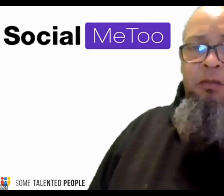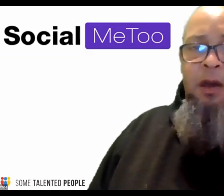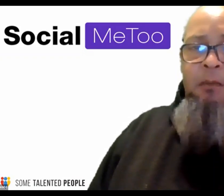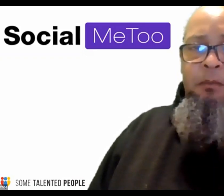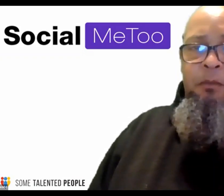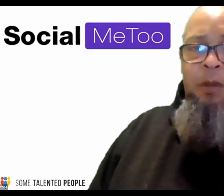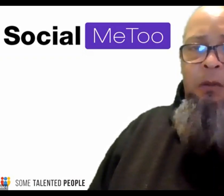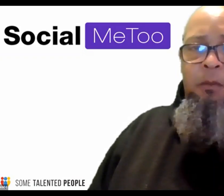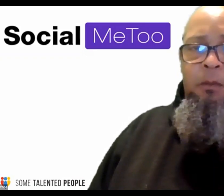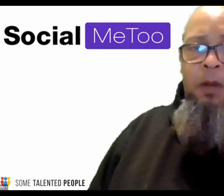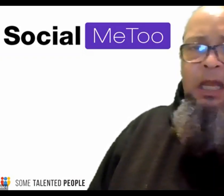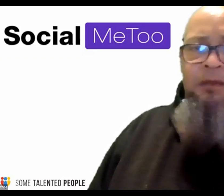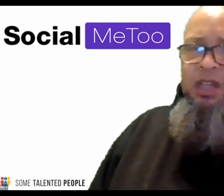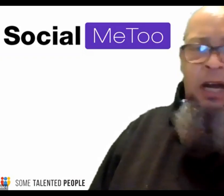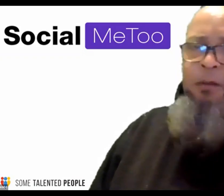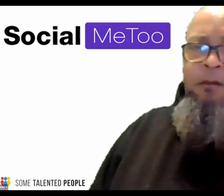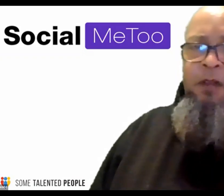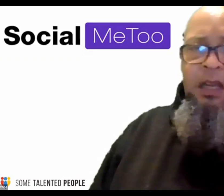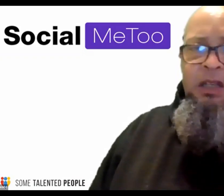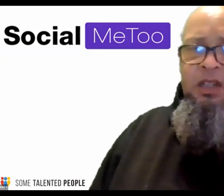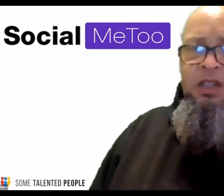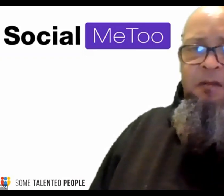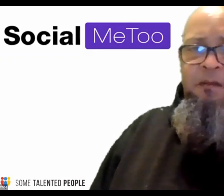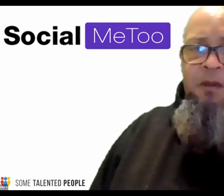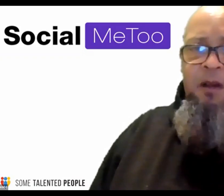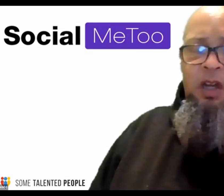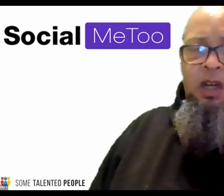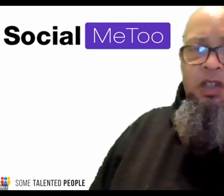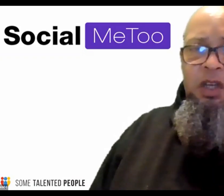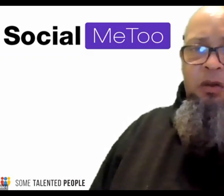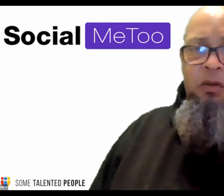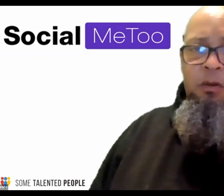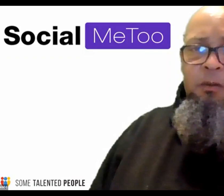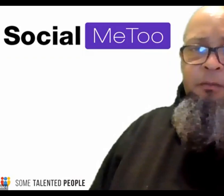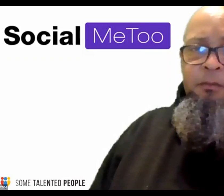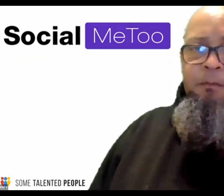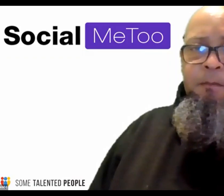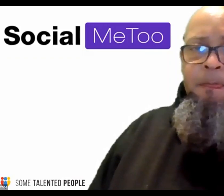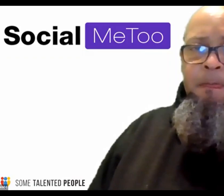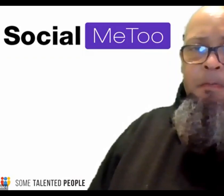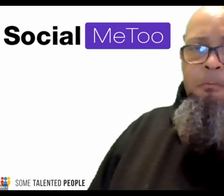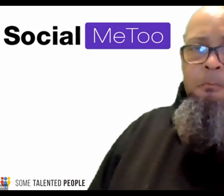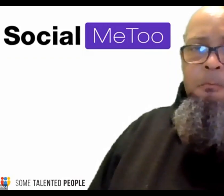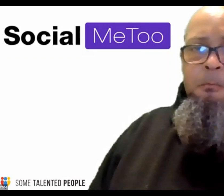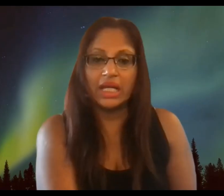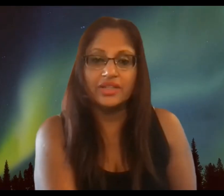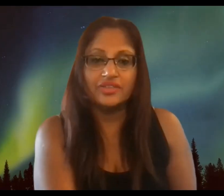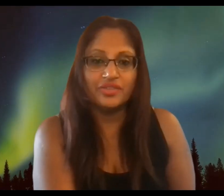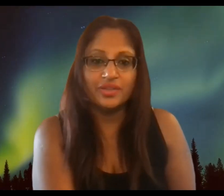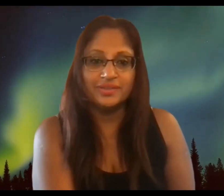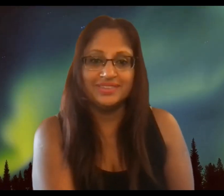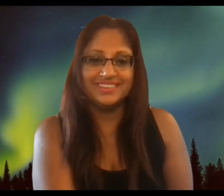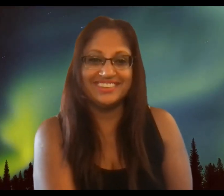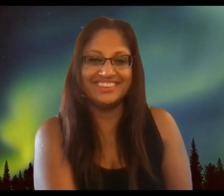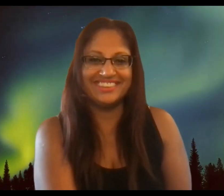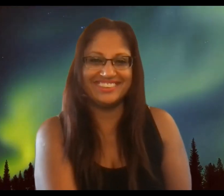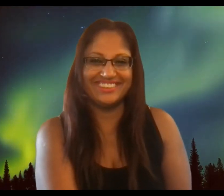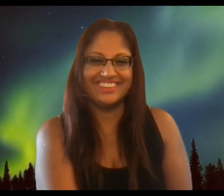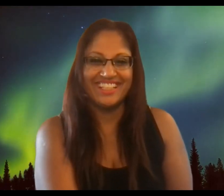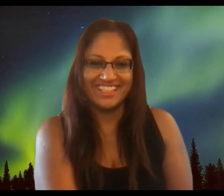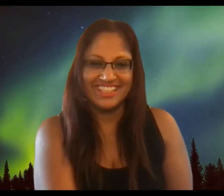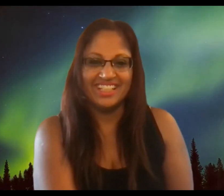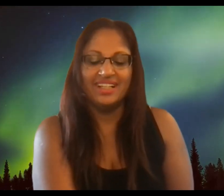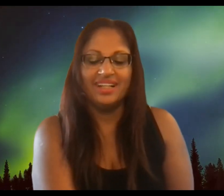rachel give us a couple of things that have occurred to you in life yeah